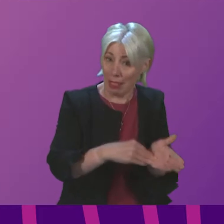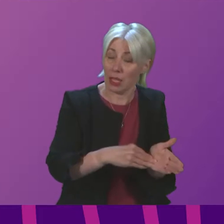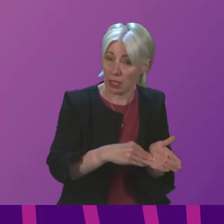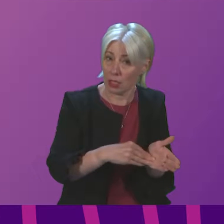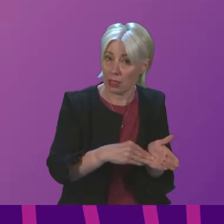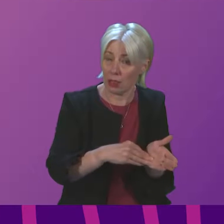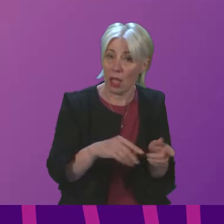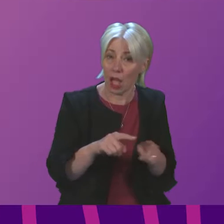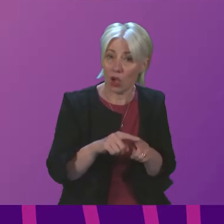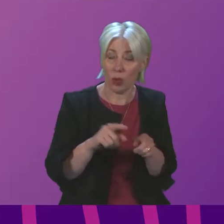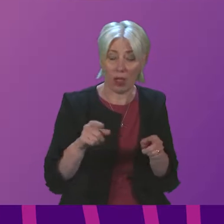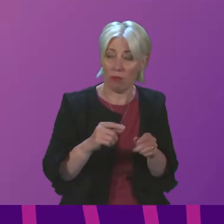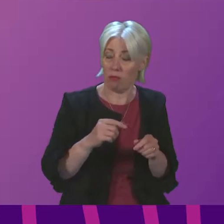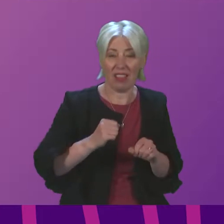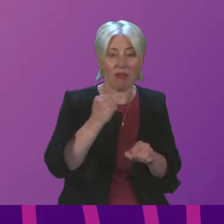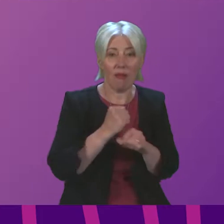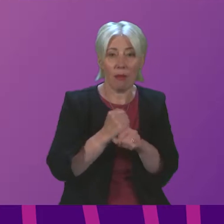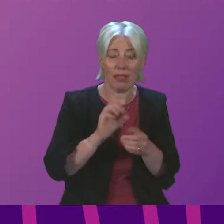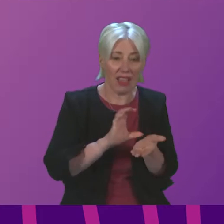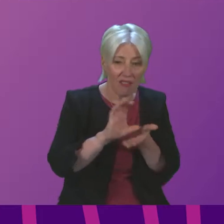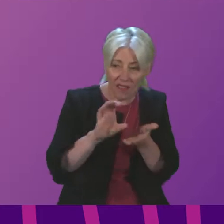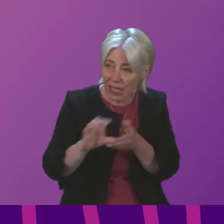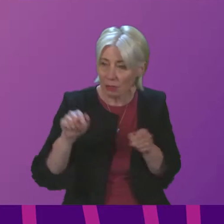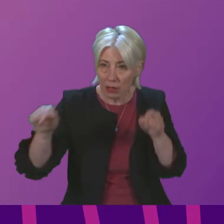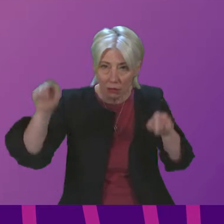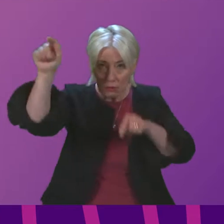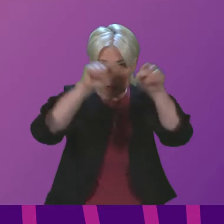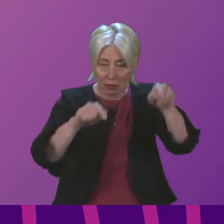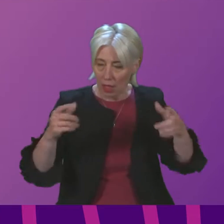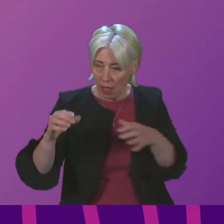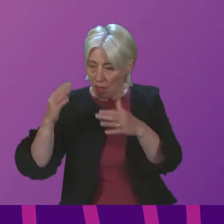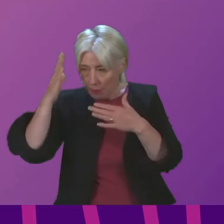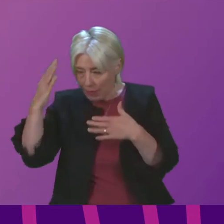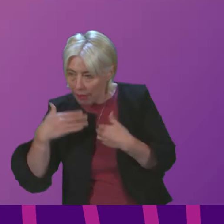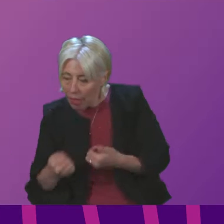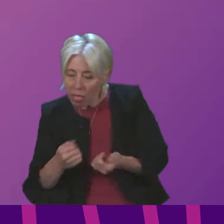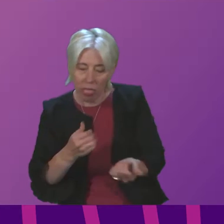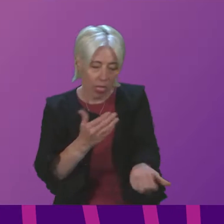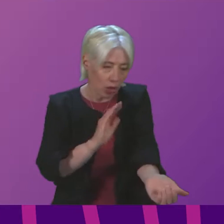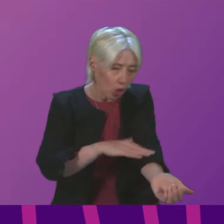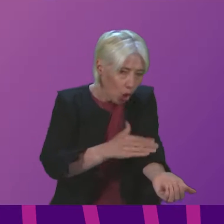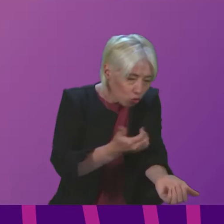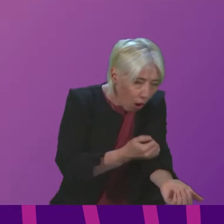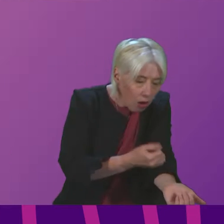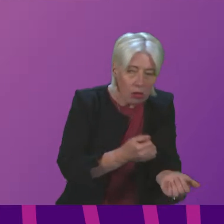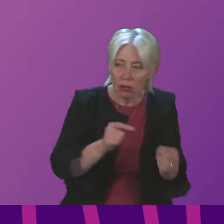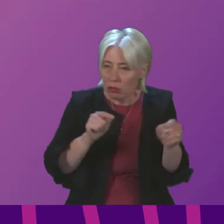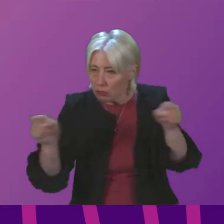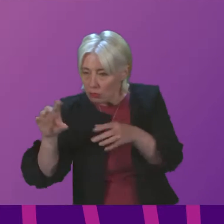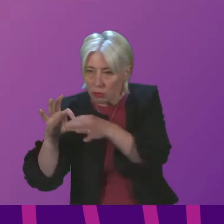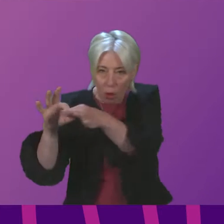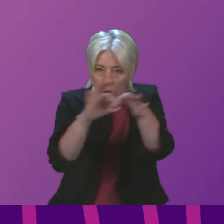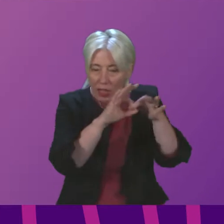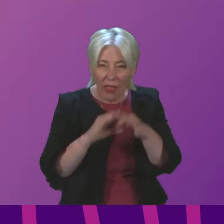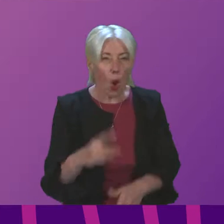and that includes cross-government investment to support the integration of mental health and substance use treatment services. So there's not